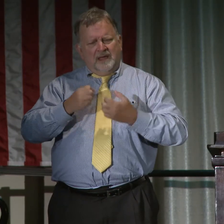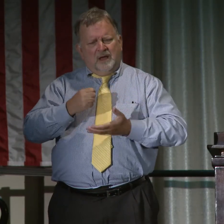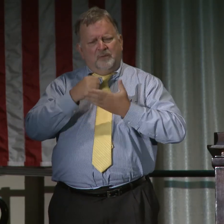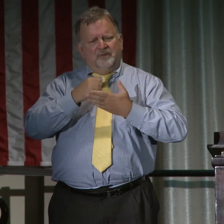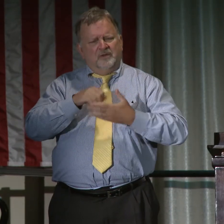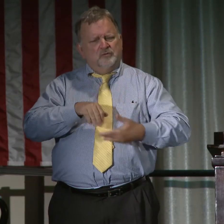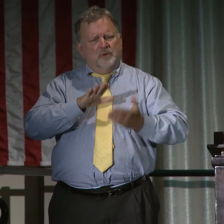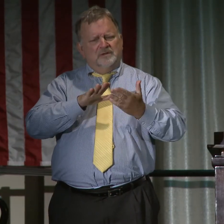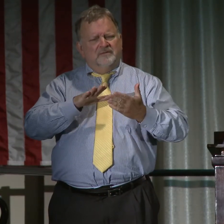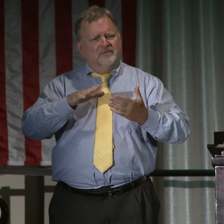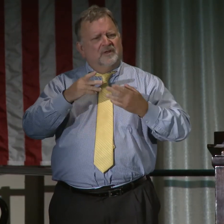technology.